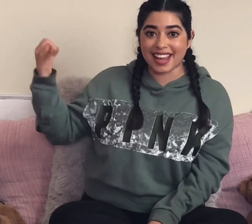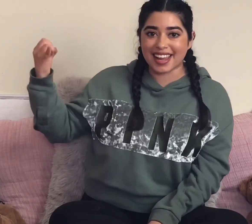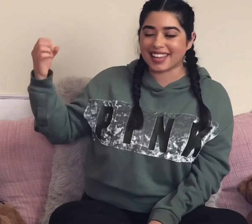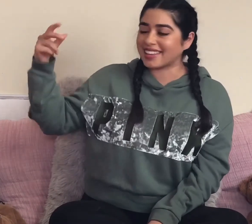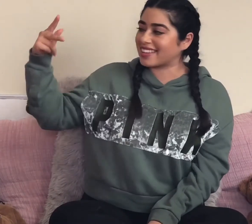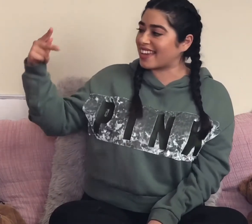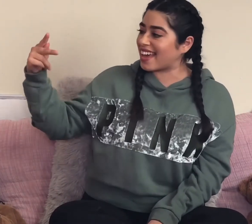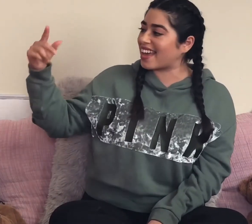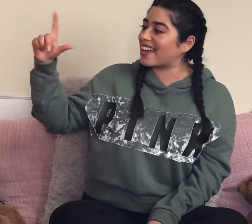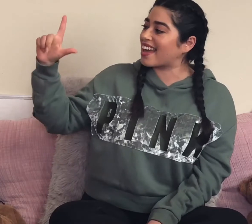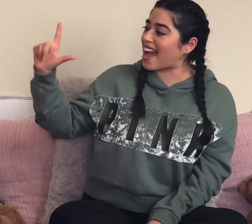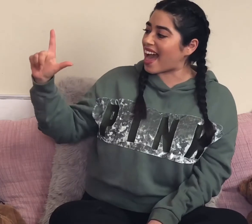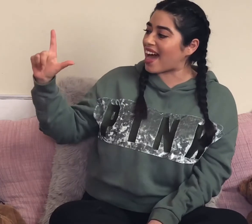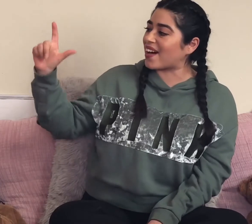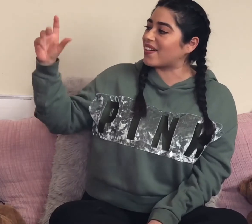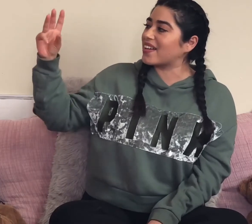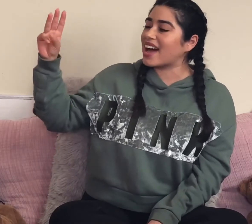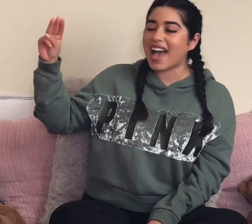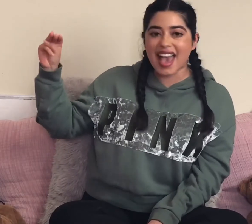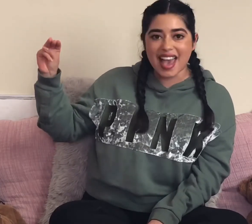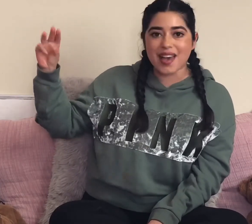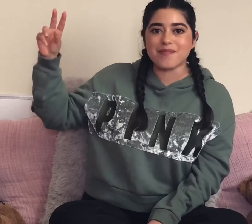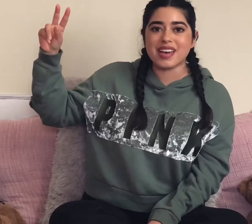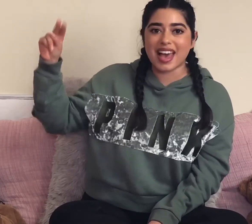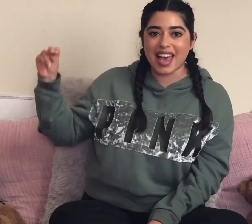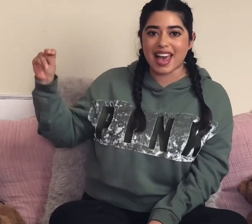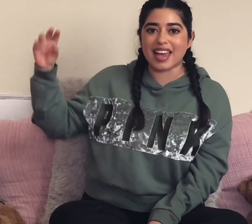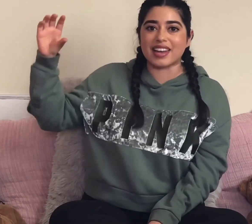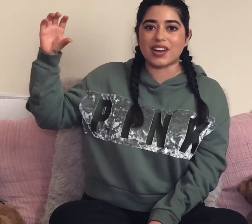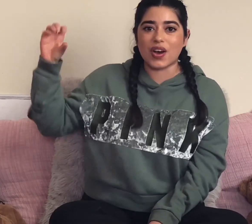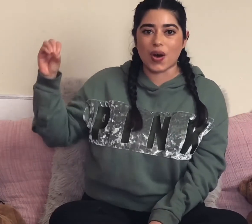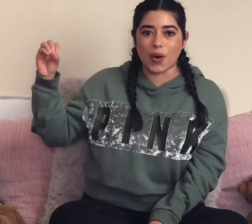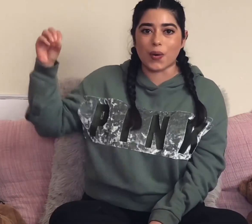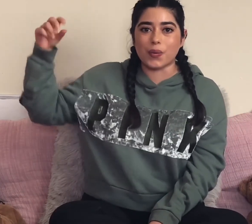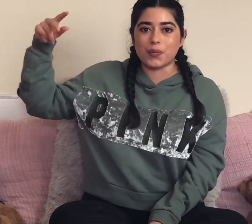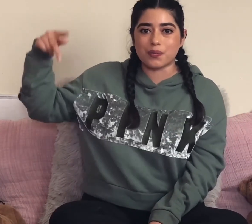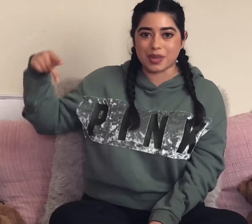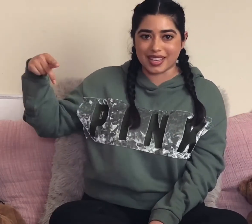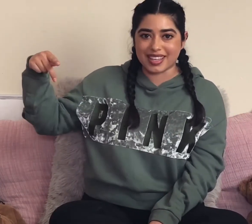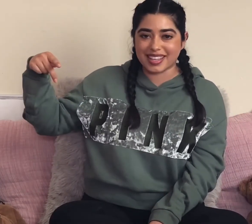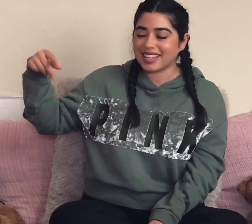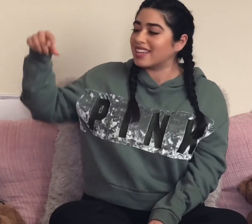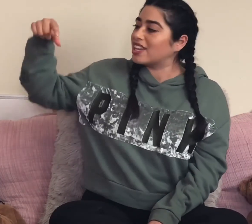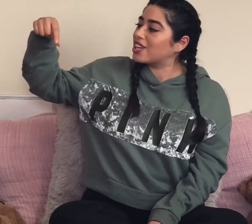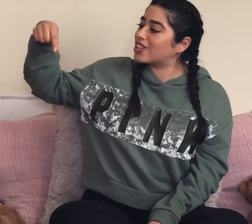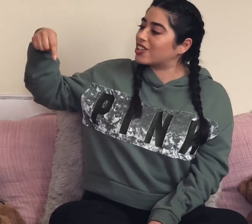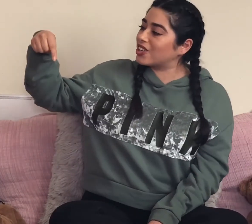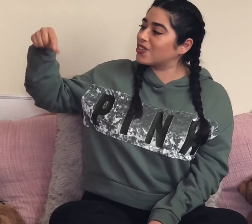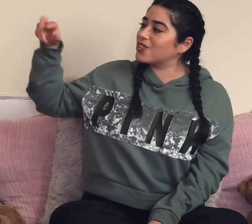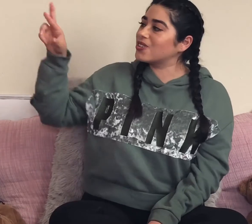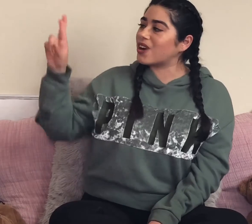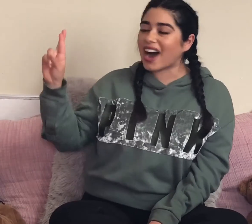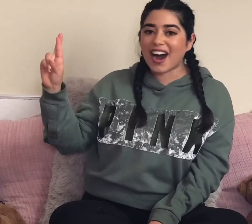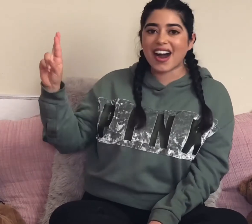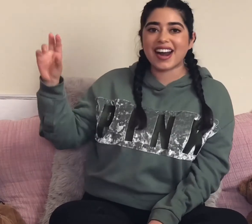K L M N O P Q R